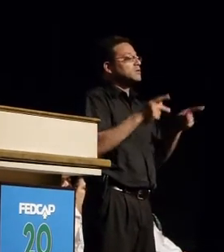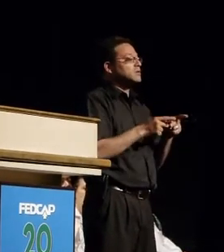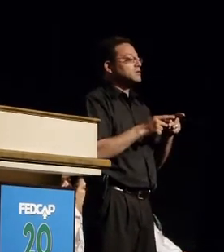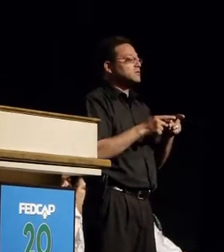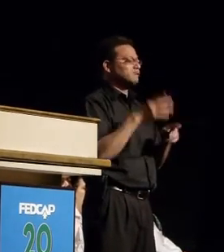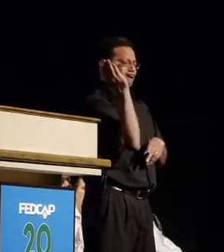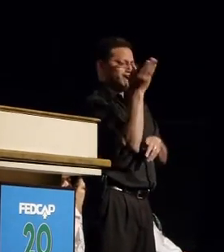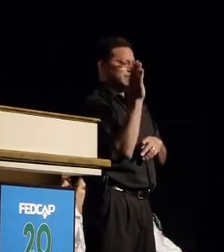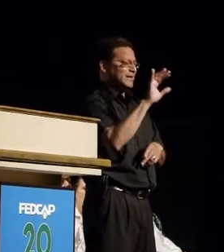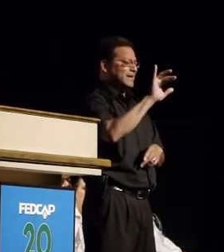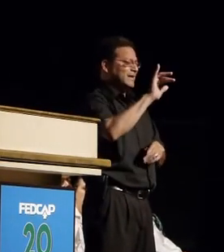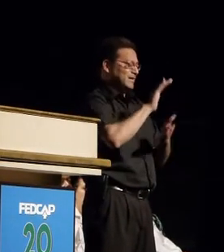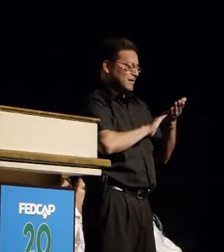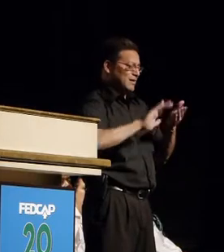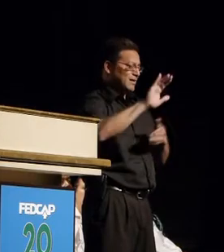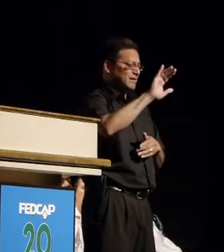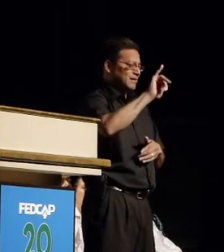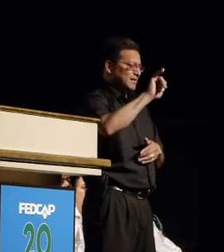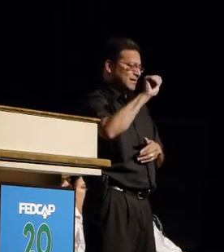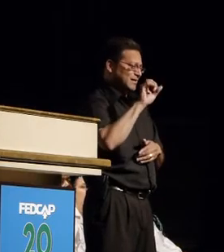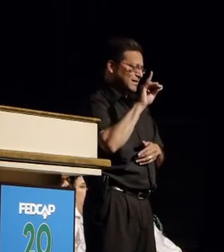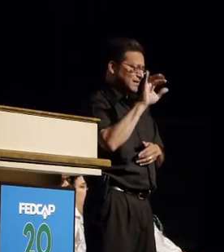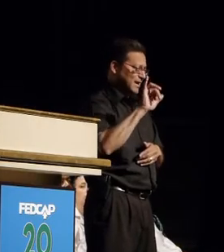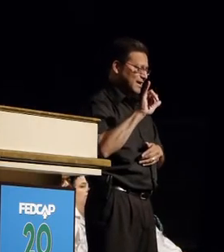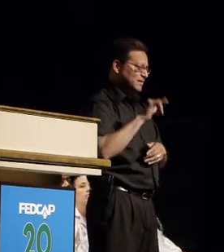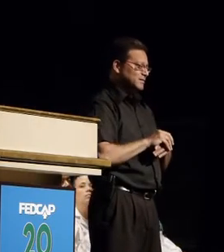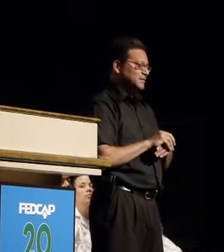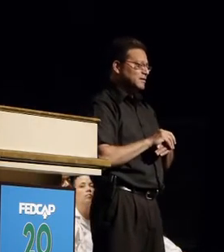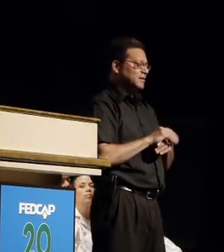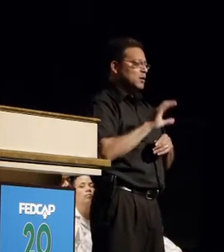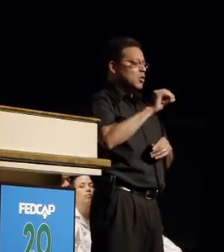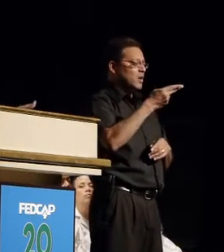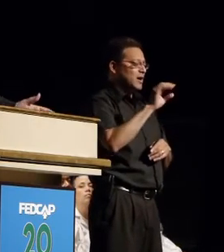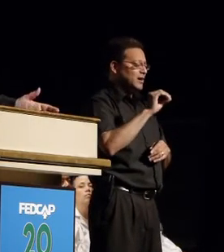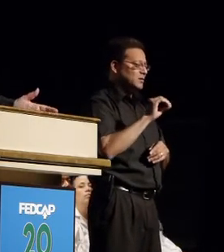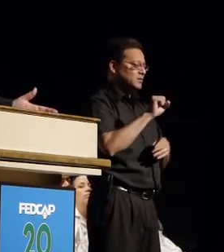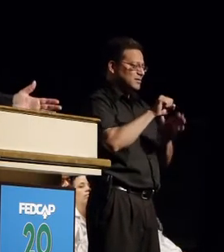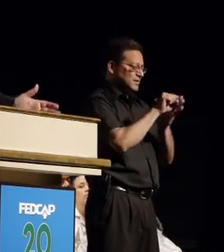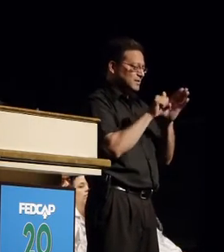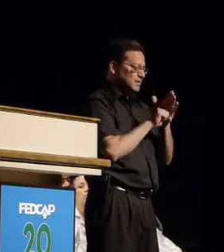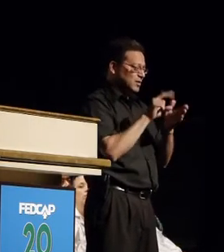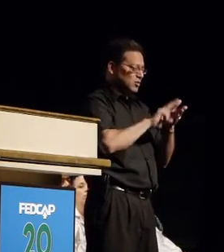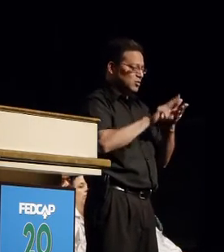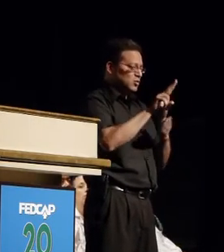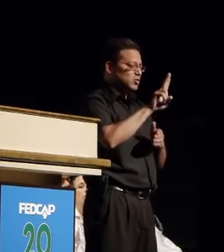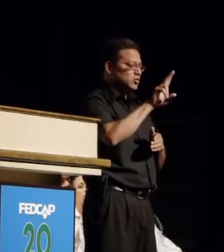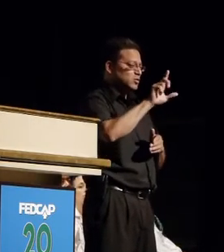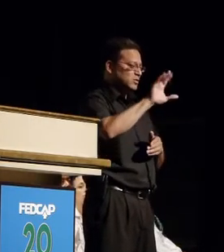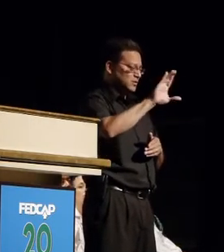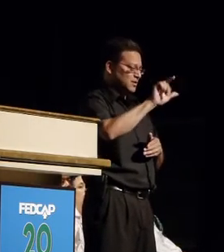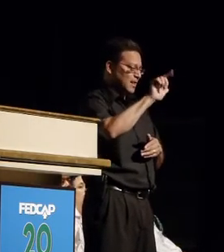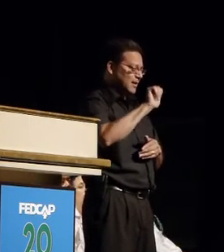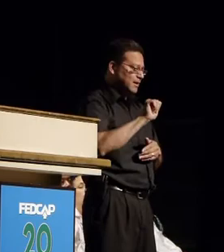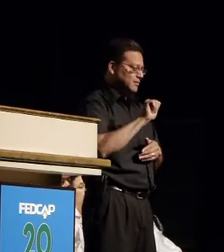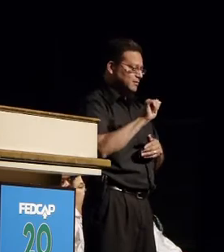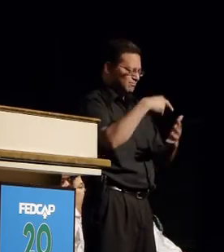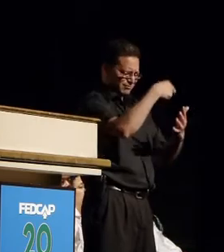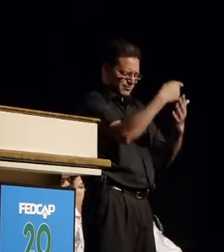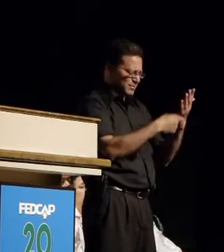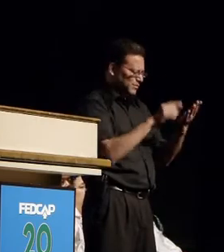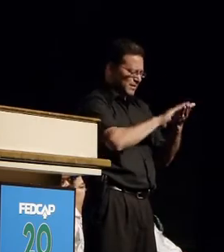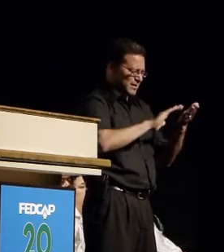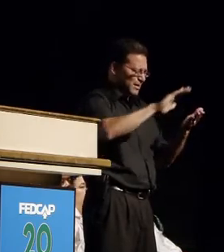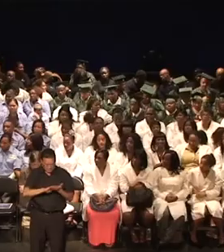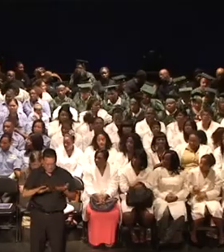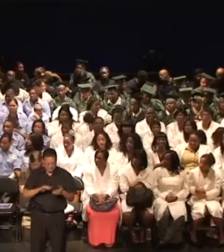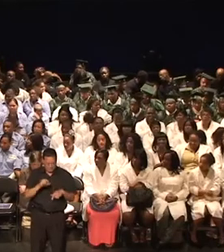Yale and Harvard and my alma mater the Ohio State University Stanford UCLA all of these places around